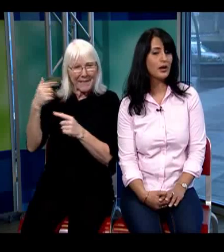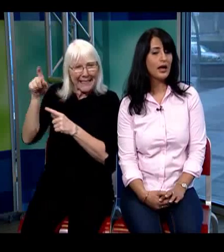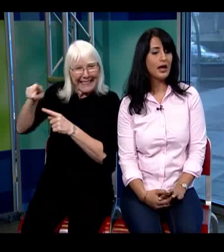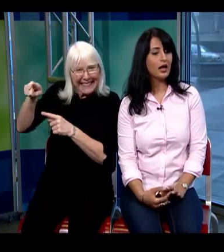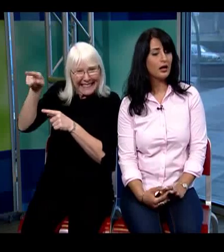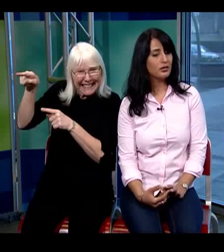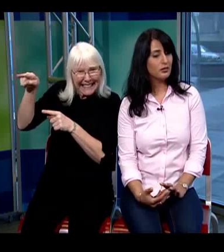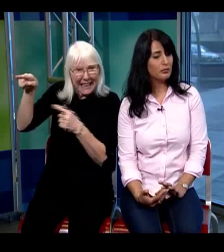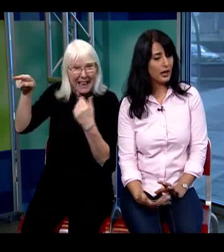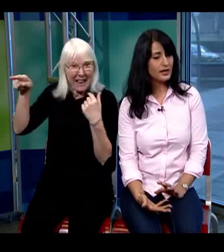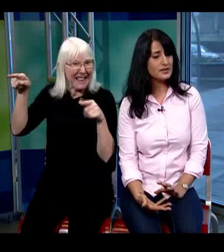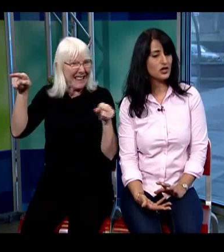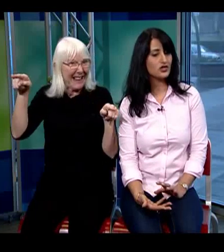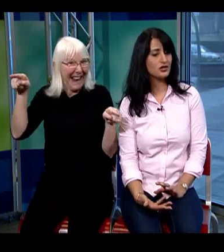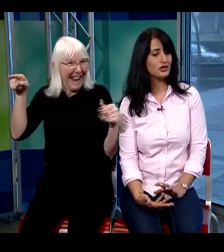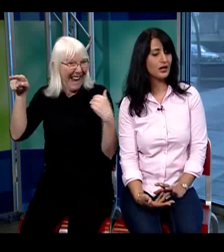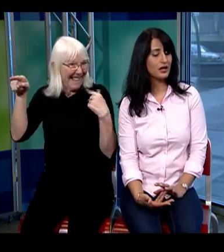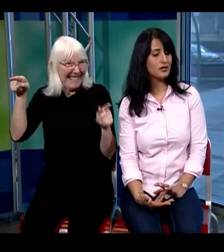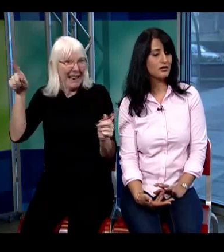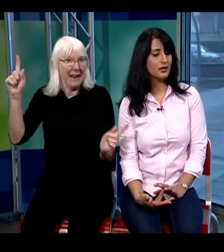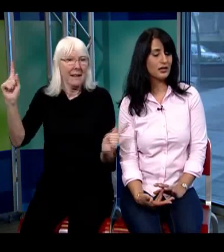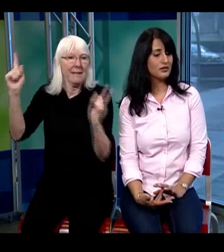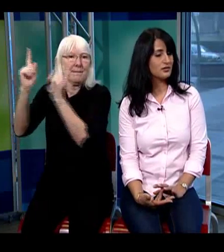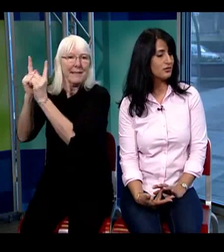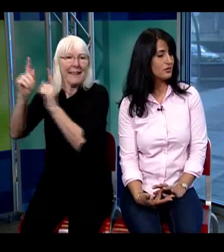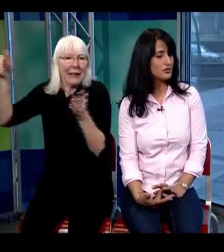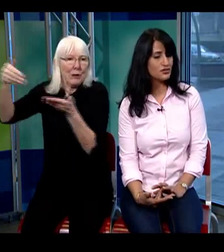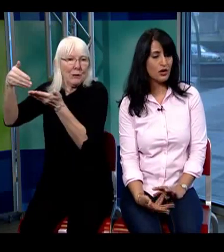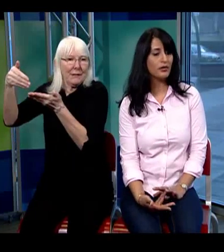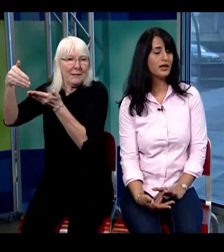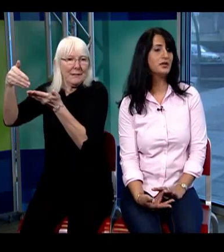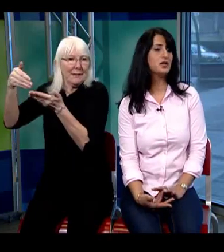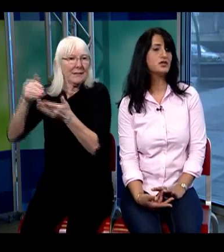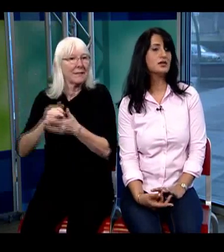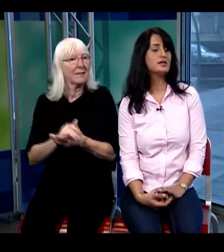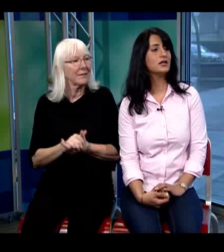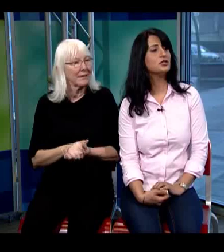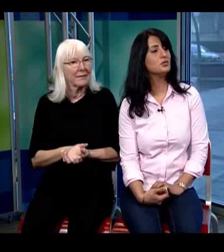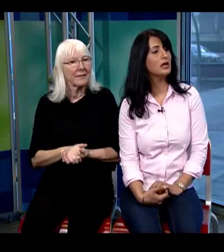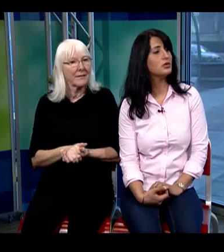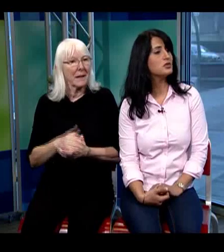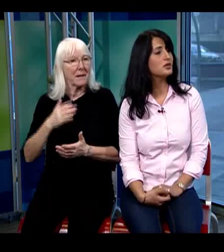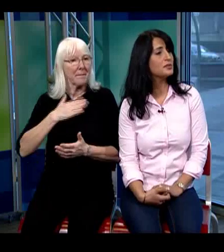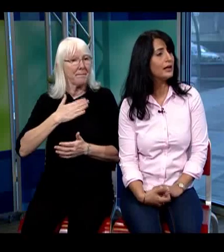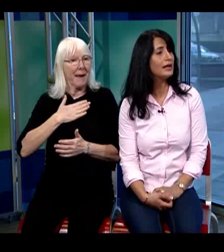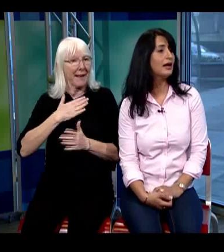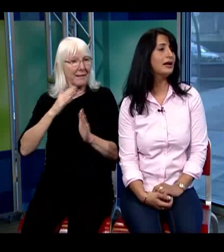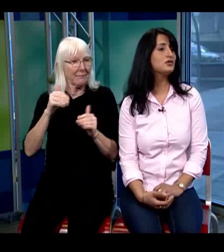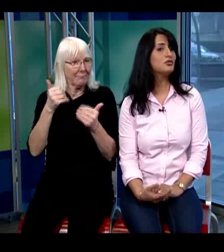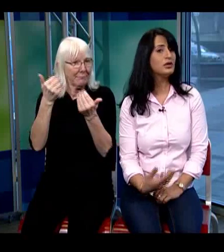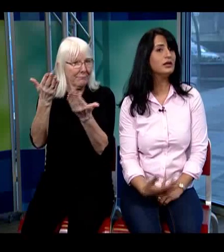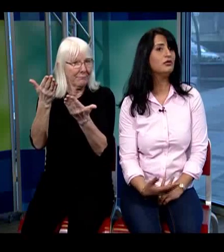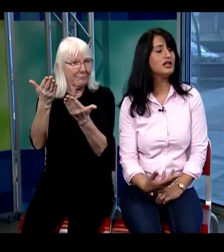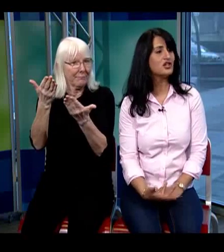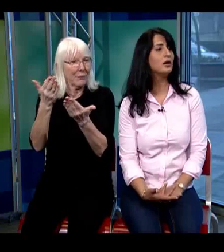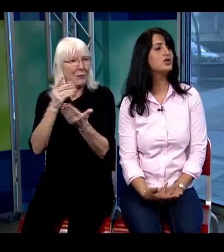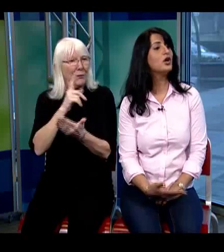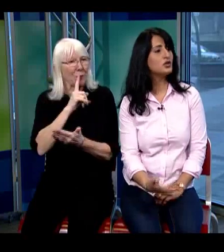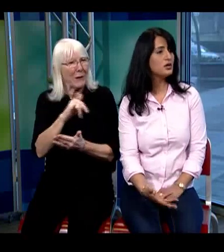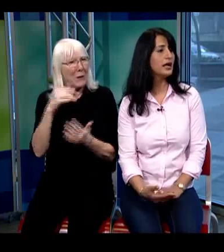my suggestion and and strong recommendation is that to be able to explain and to really reach out to the